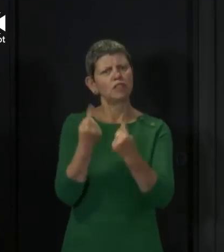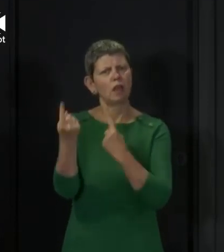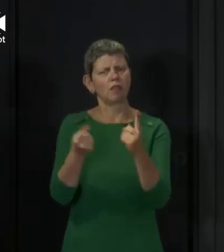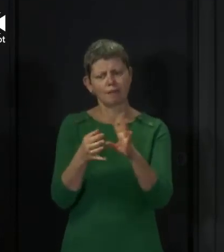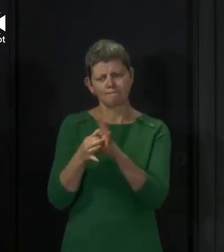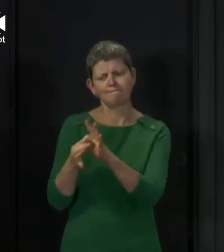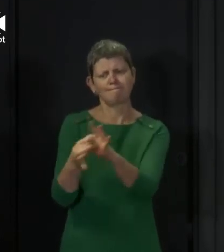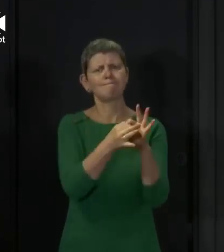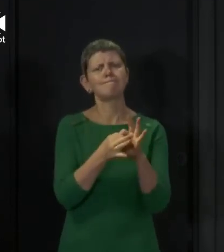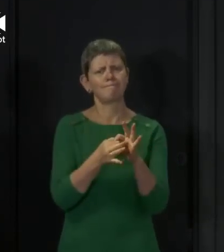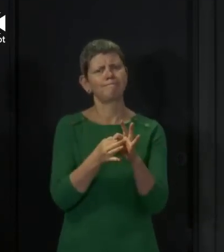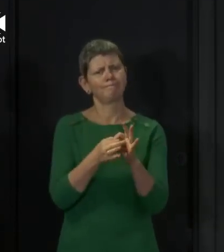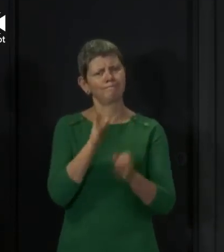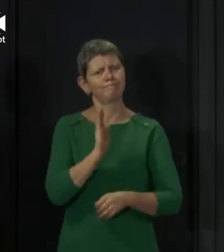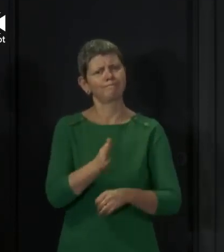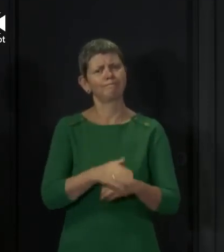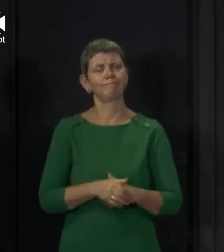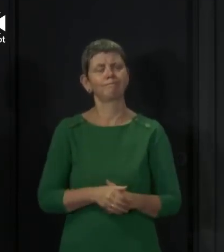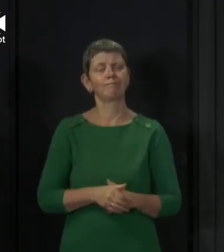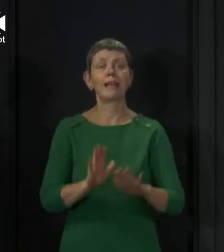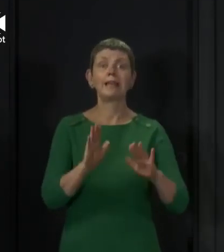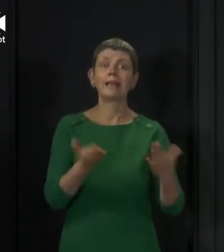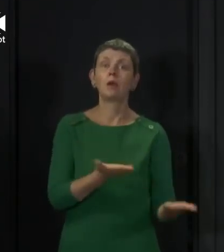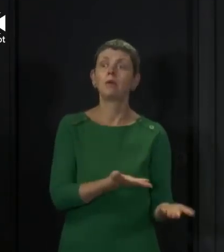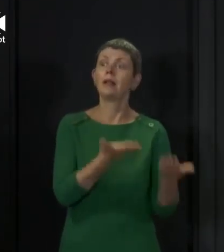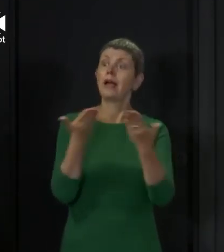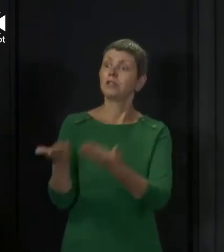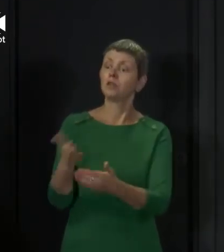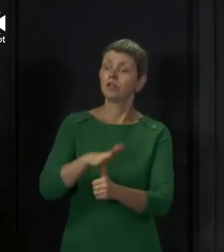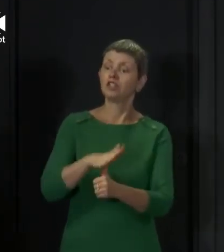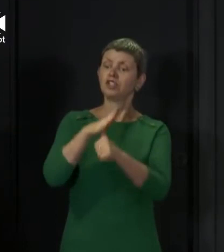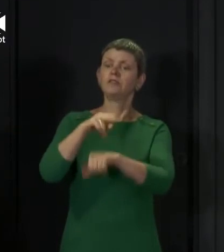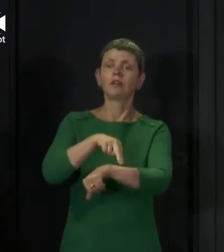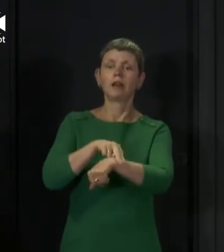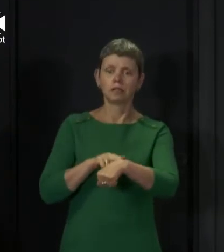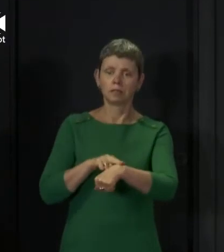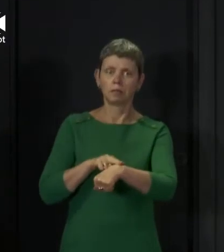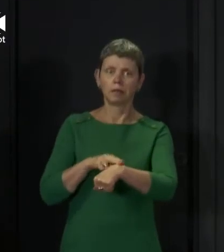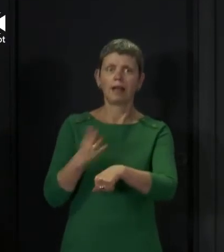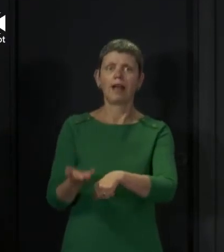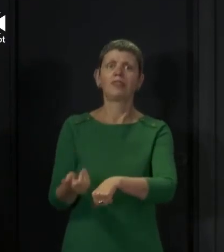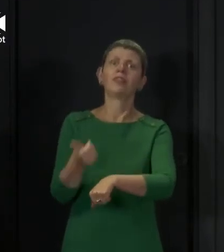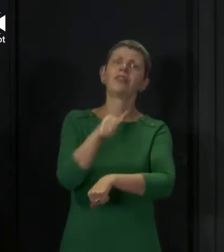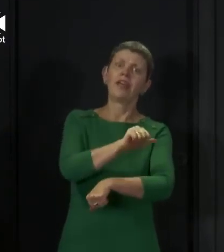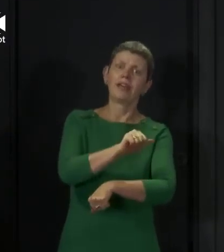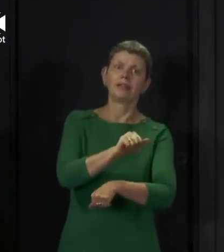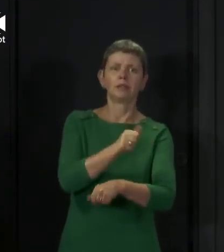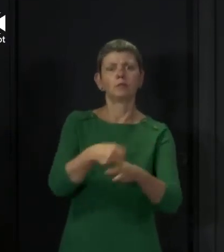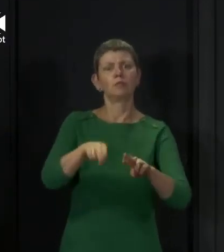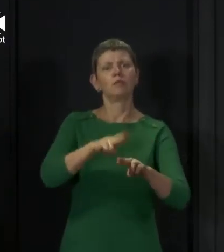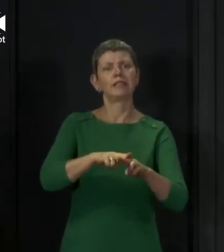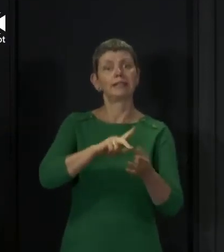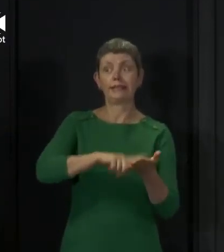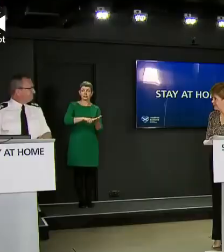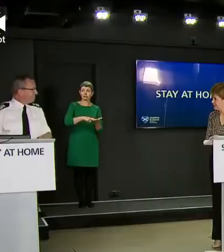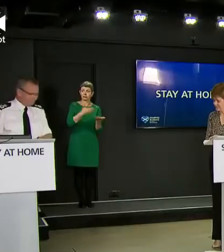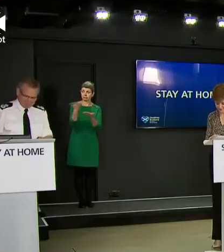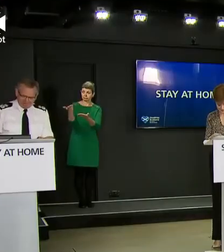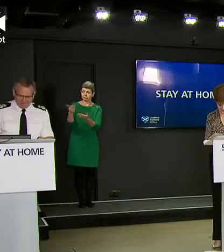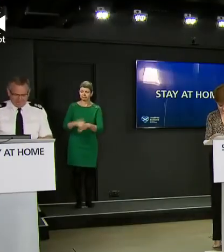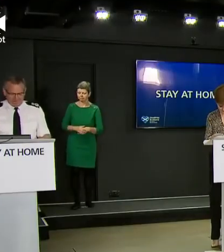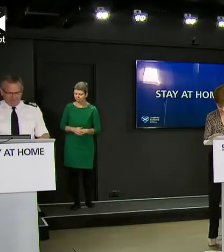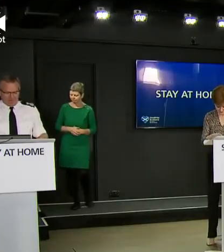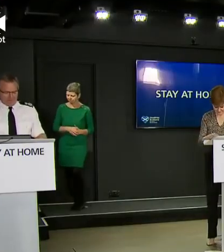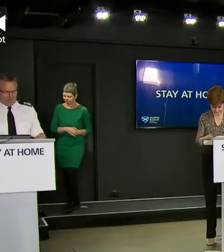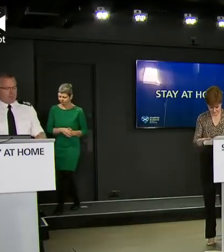doing exactly that. I'm going to hand on now to the Chief Constable before I hand over to Professor Leach. But firstly, Ian.